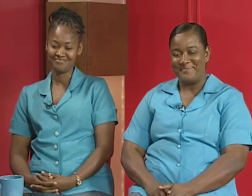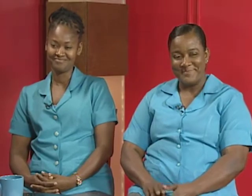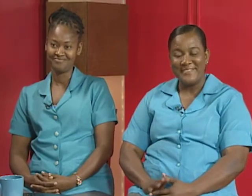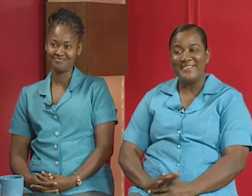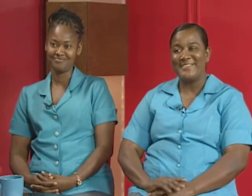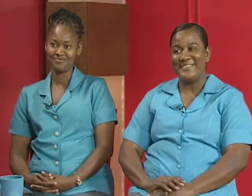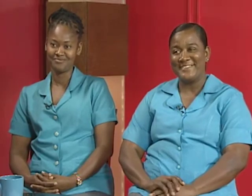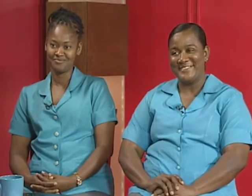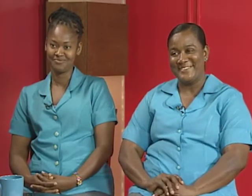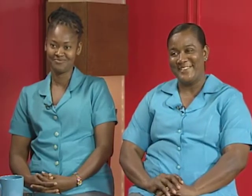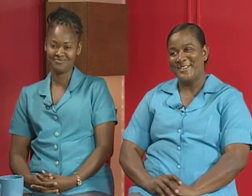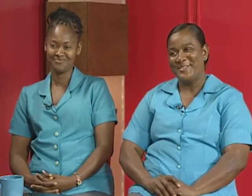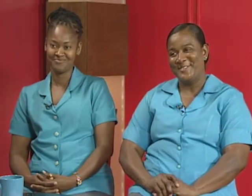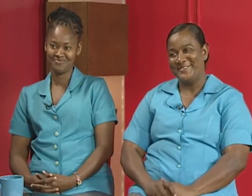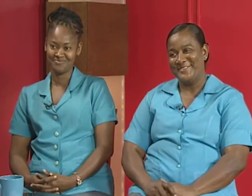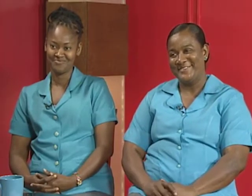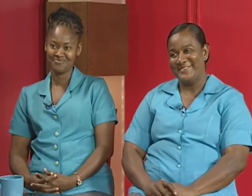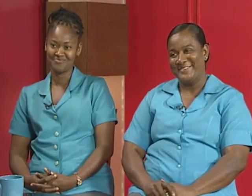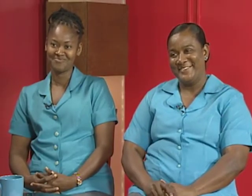school is good morning it's so nice to see you and welcome